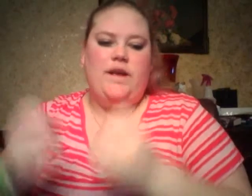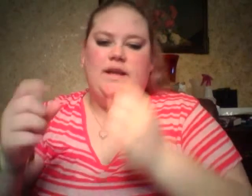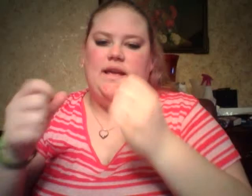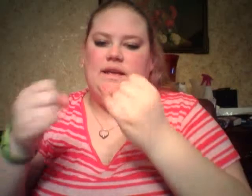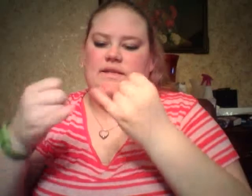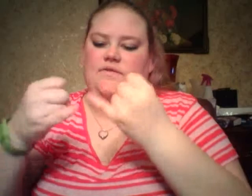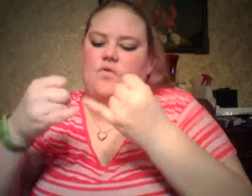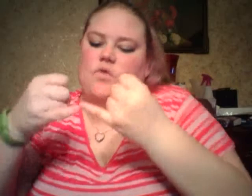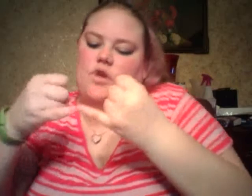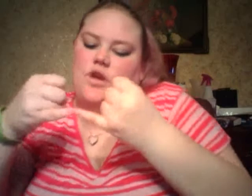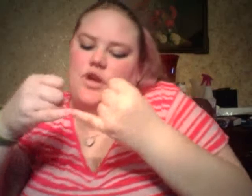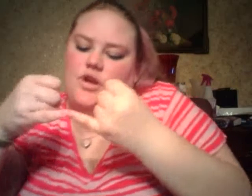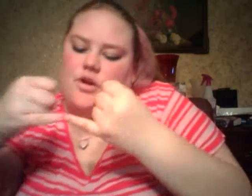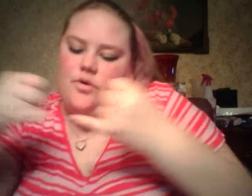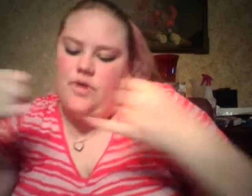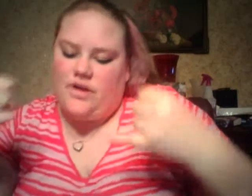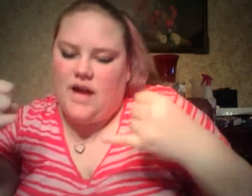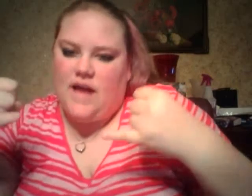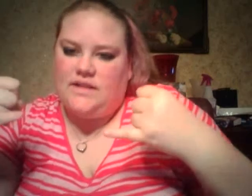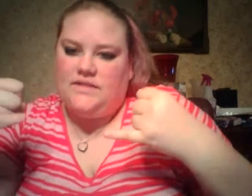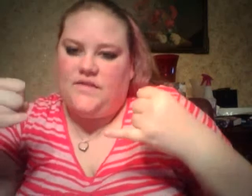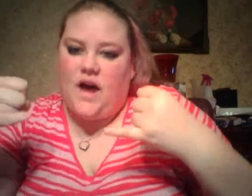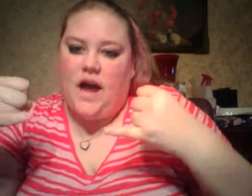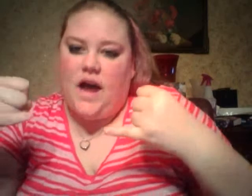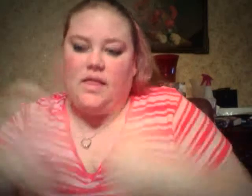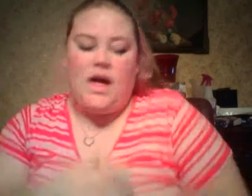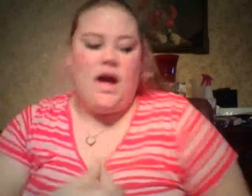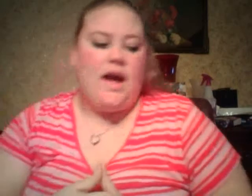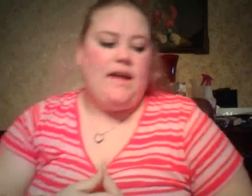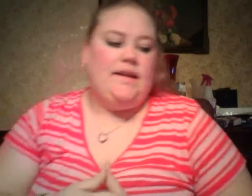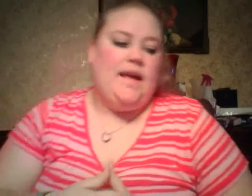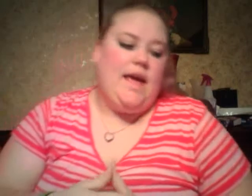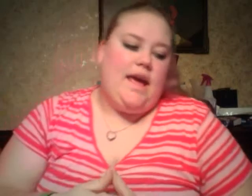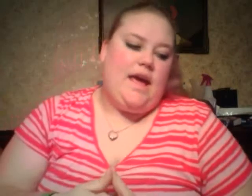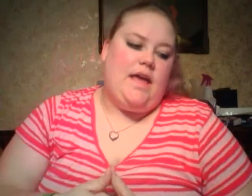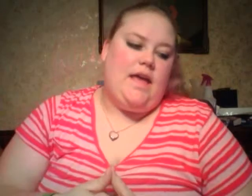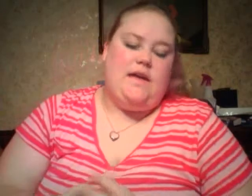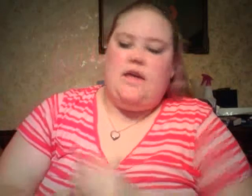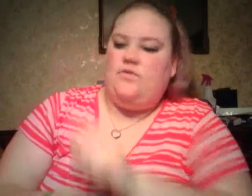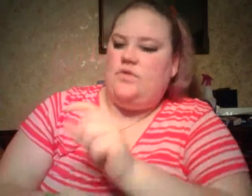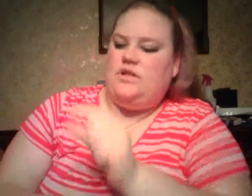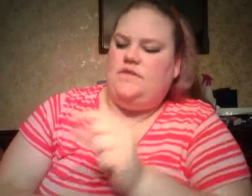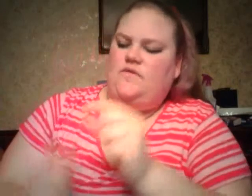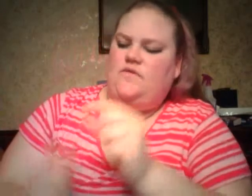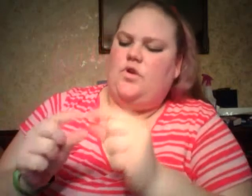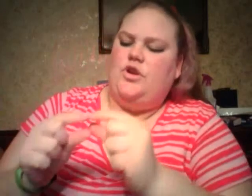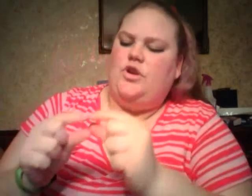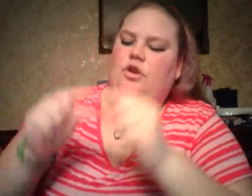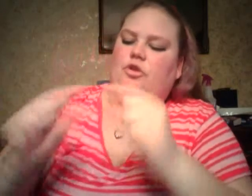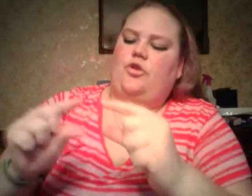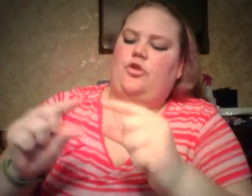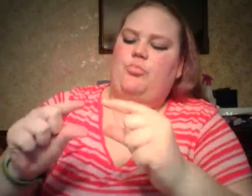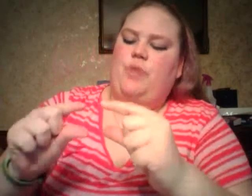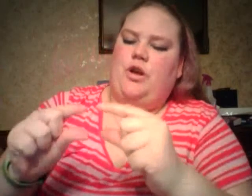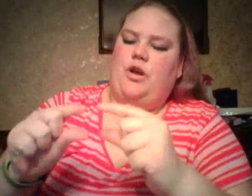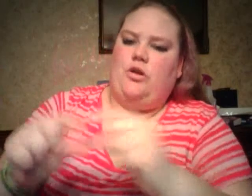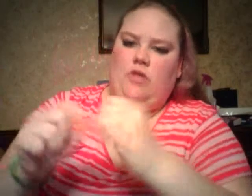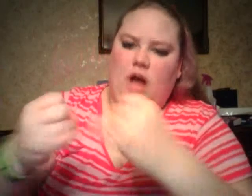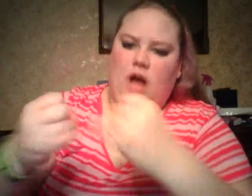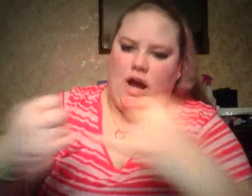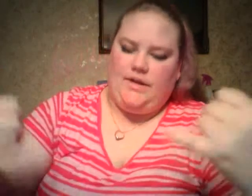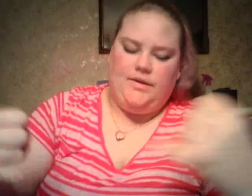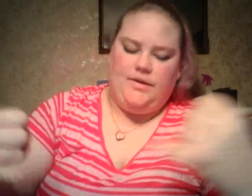one is for, you know, a nice fine line and the other one's for, you know, a little bigger line.